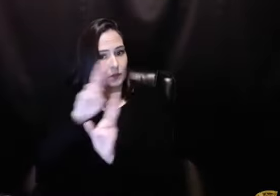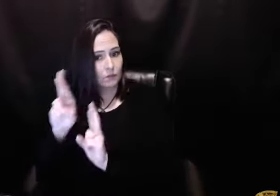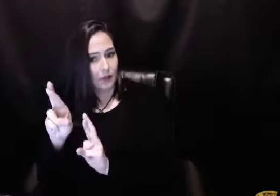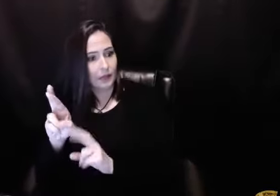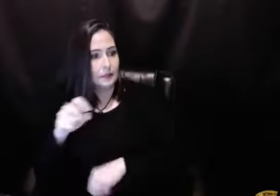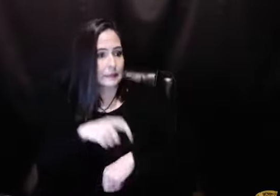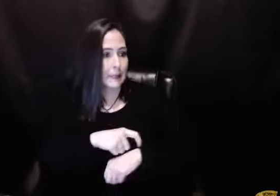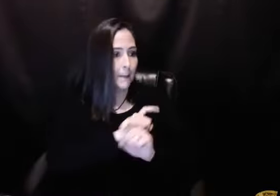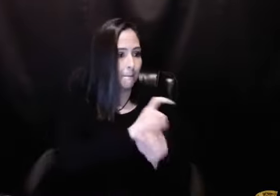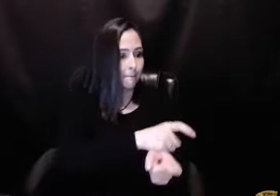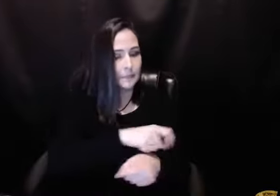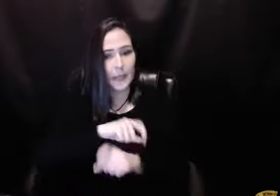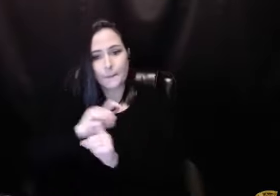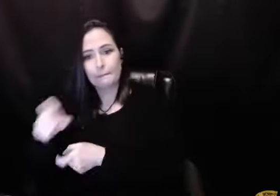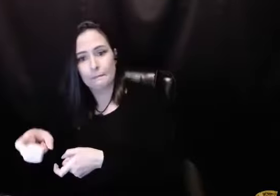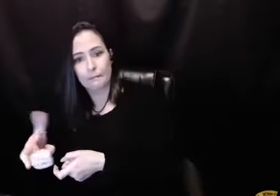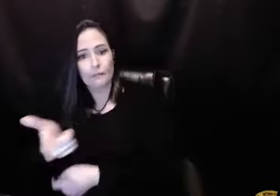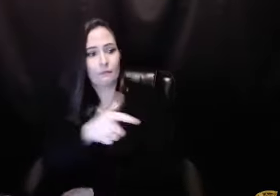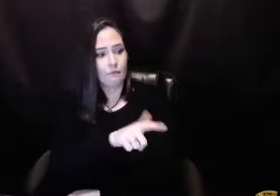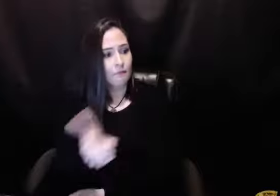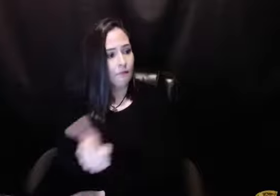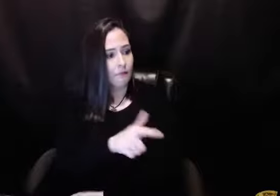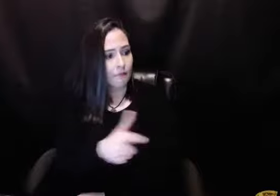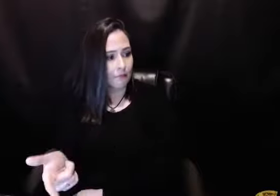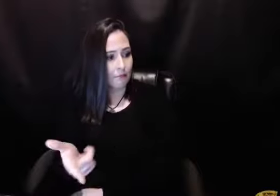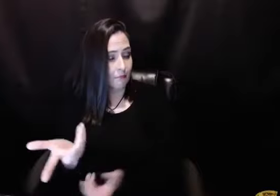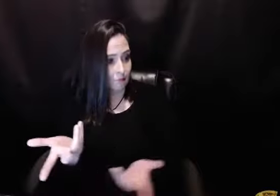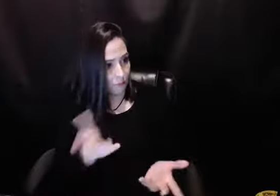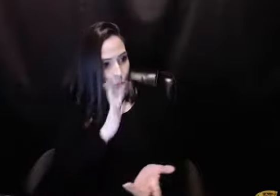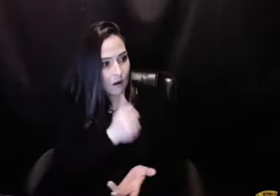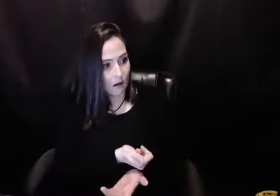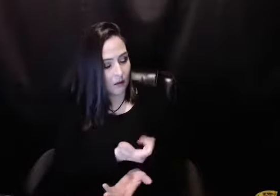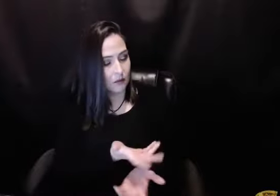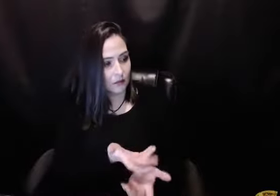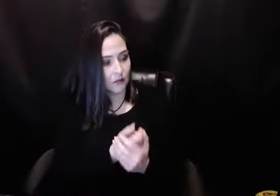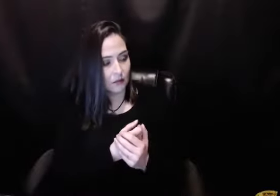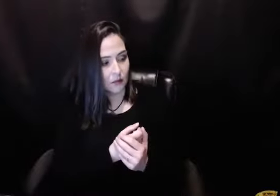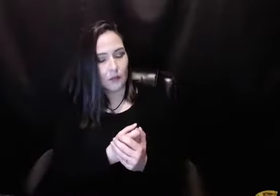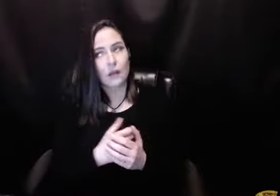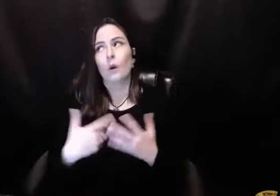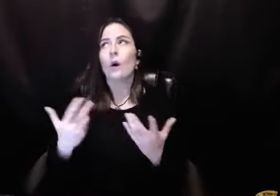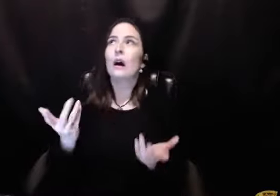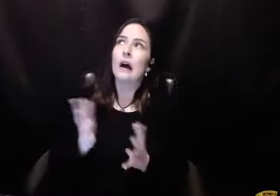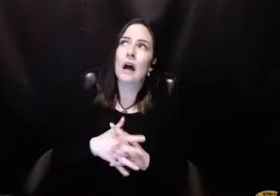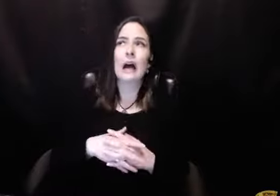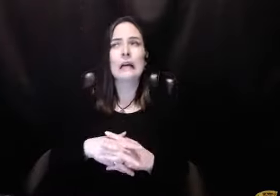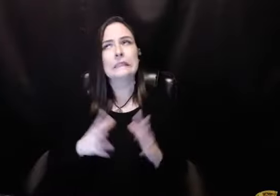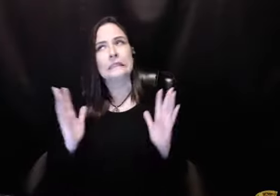Why don't you give them both the respect and the time to do that and have that with them and alternate those holidays?